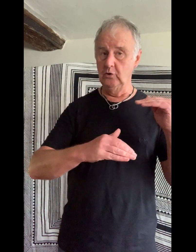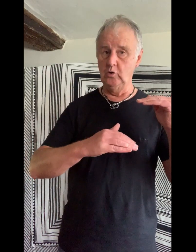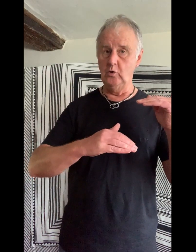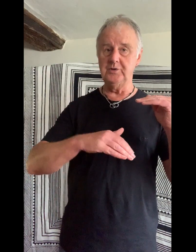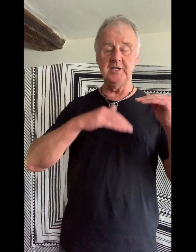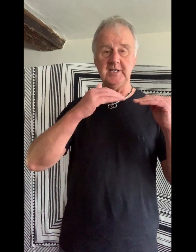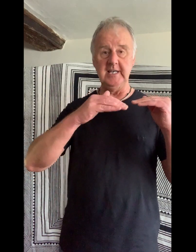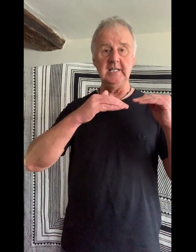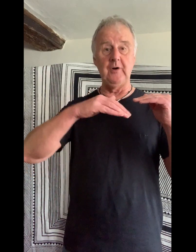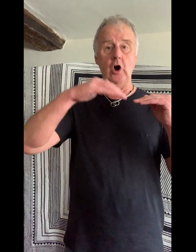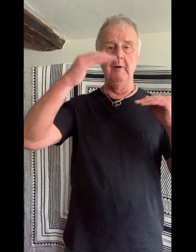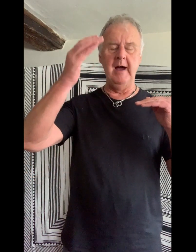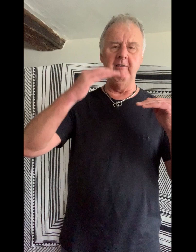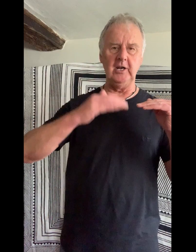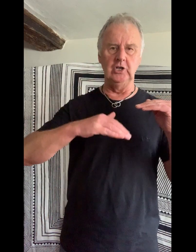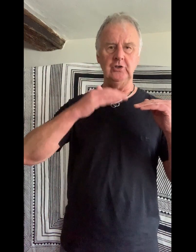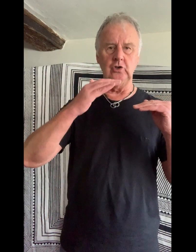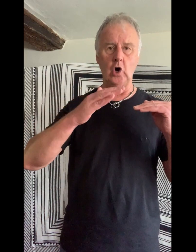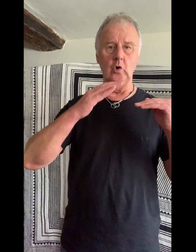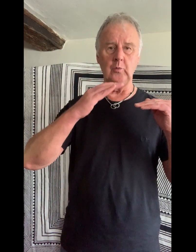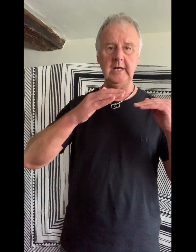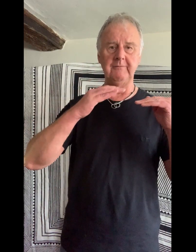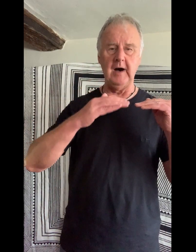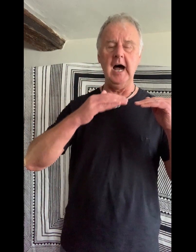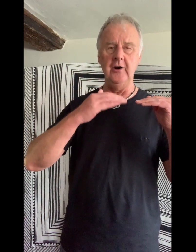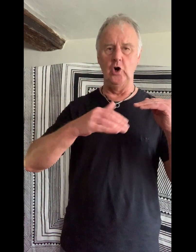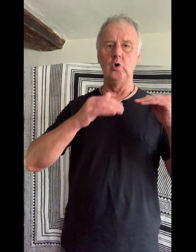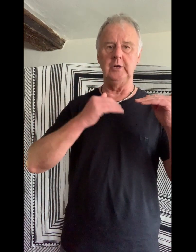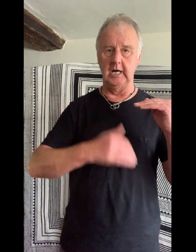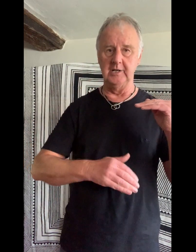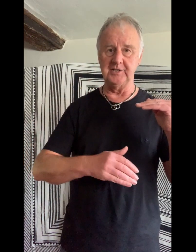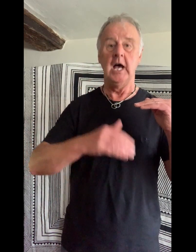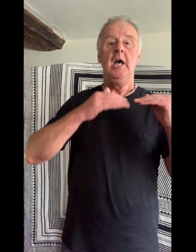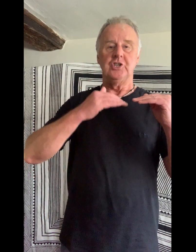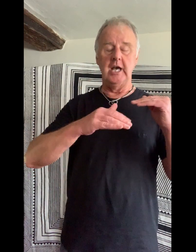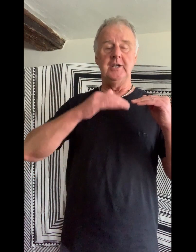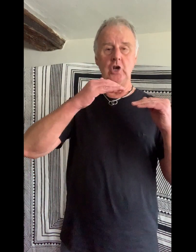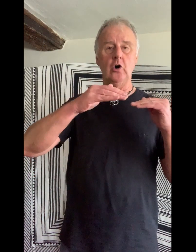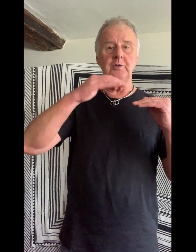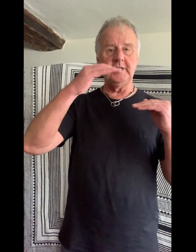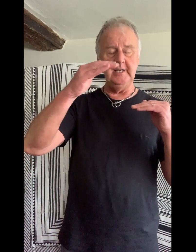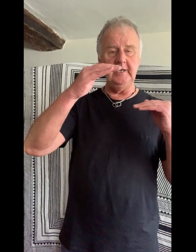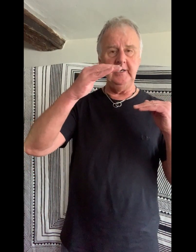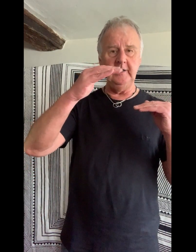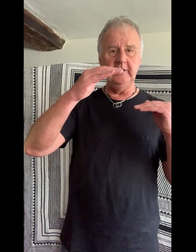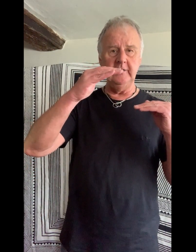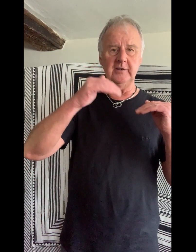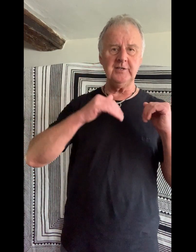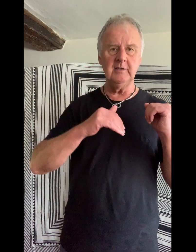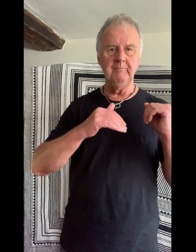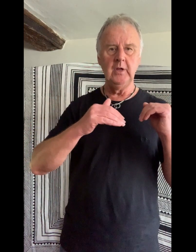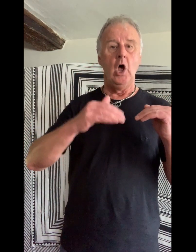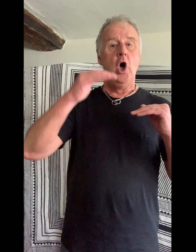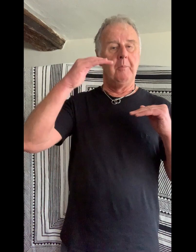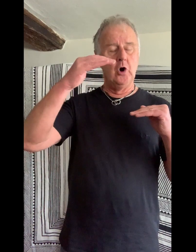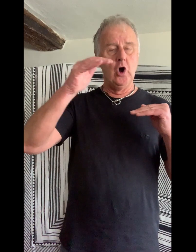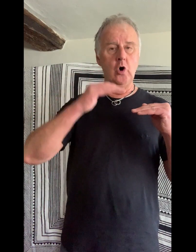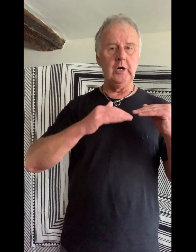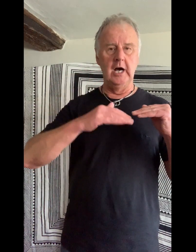cruise the seas for American gold. We'd fire no guns. Shed no tears. Broken